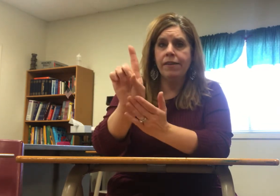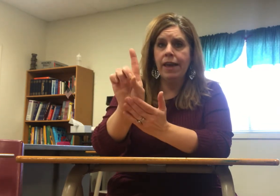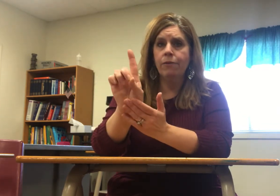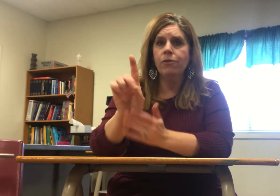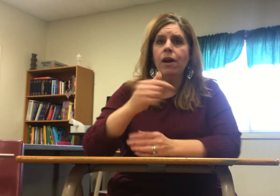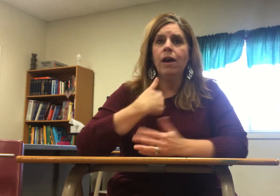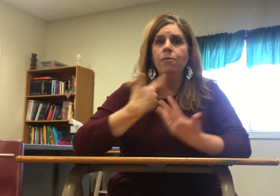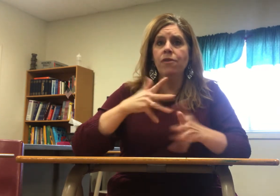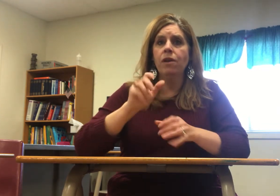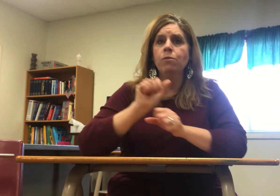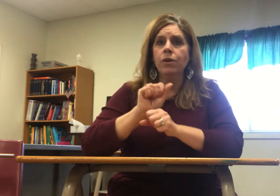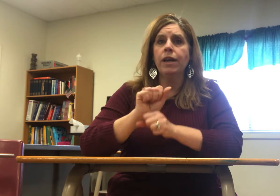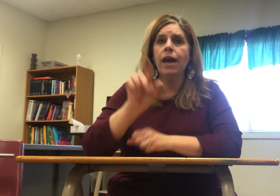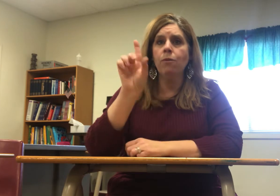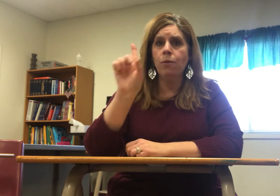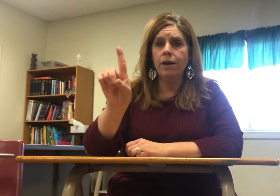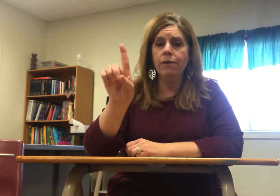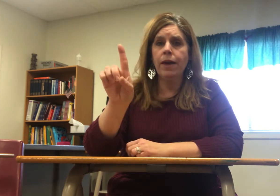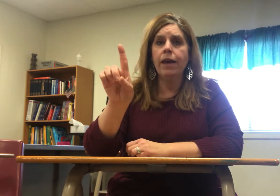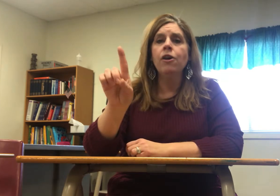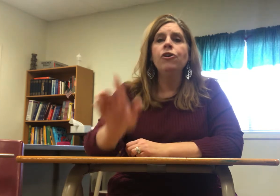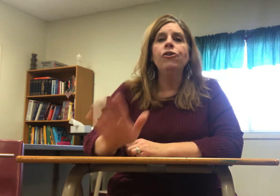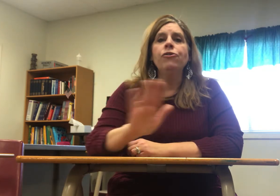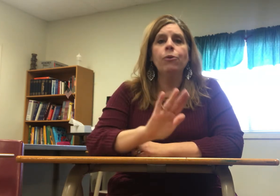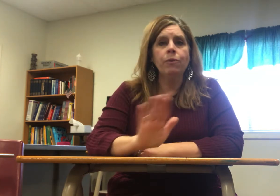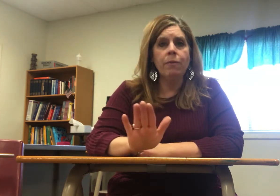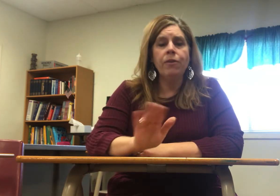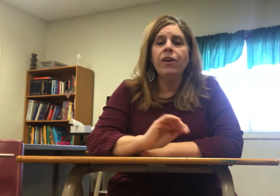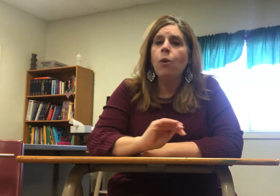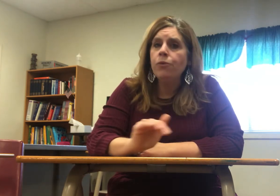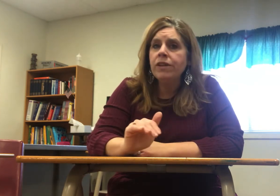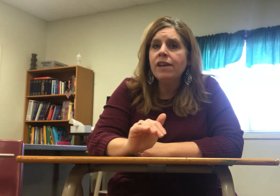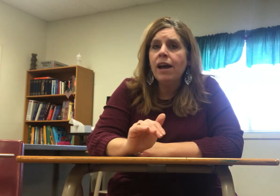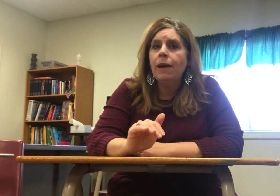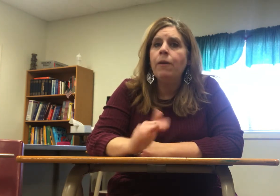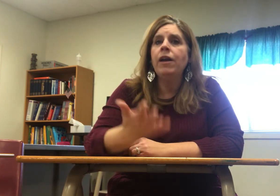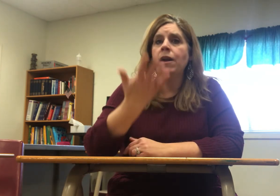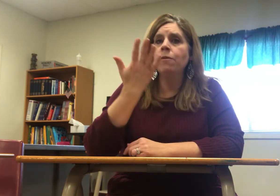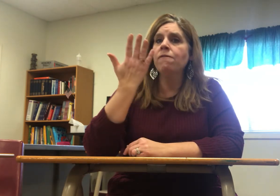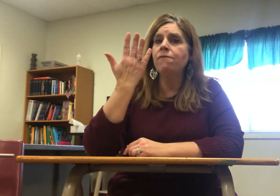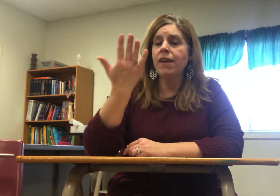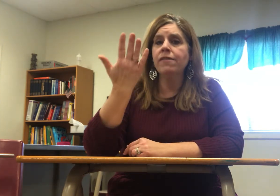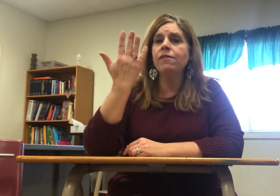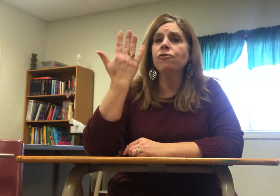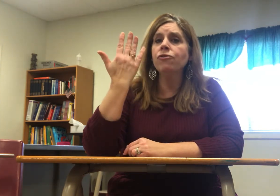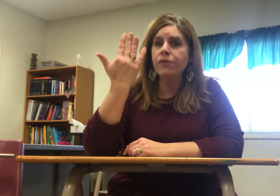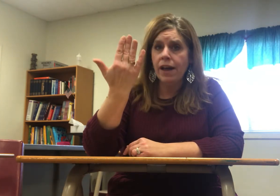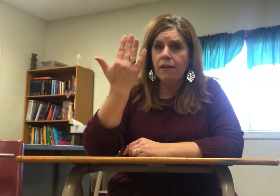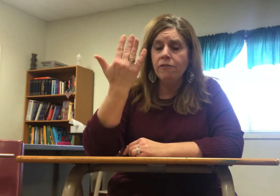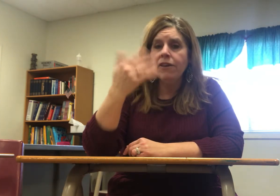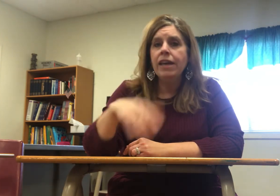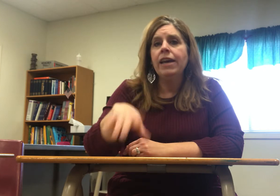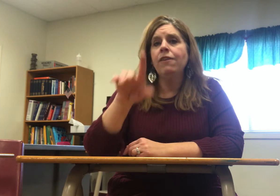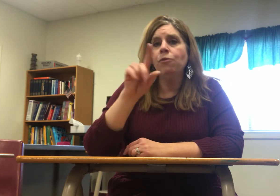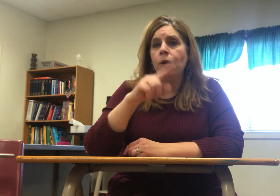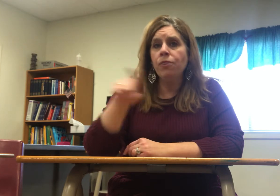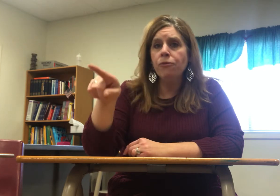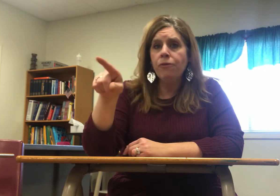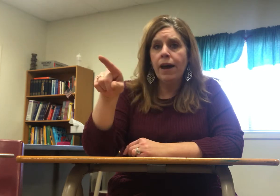out I'm done working at one okay so remember the only time a number faces yourself is one through five